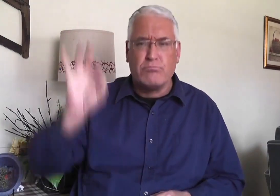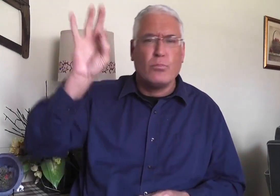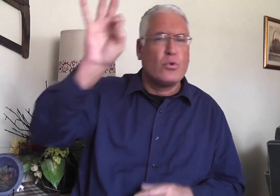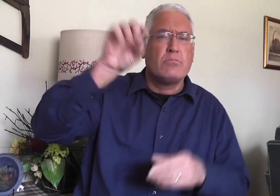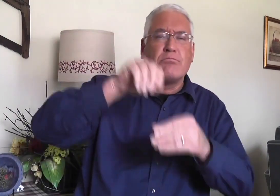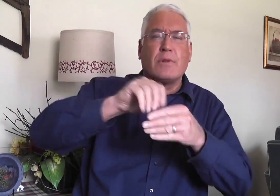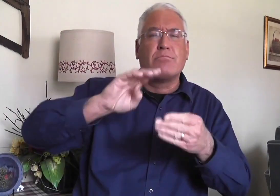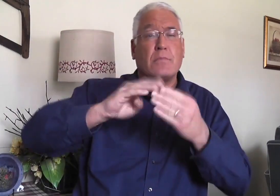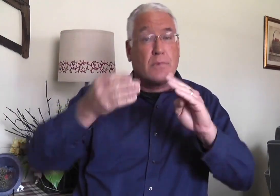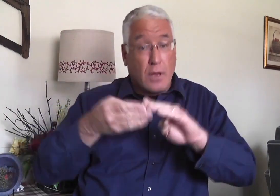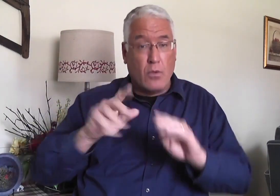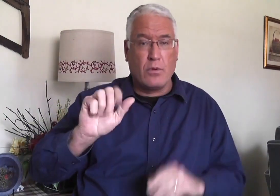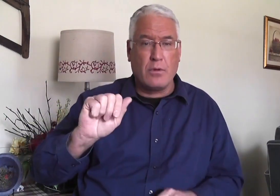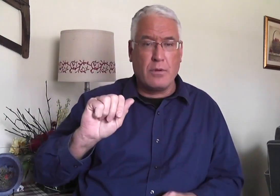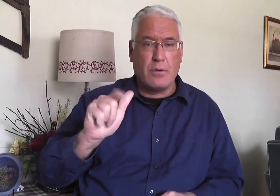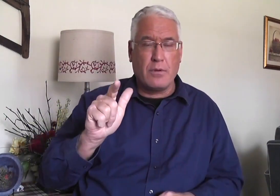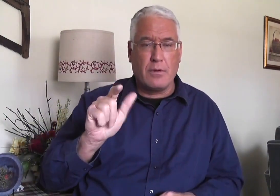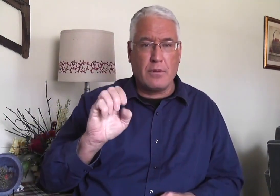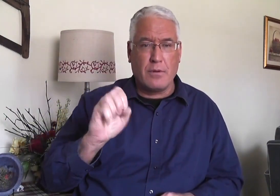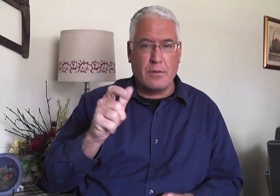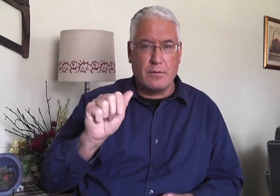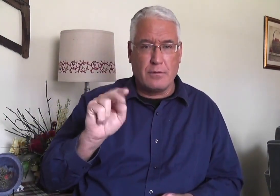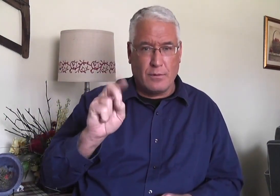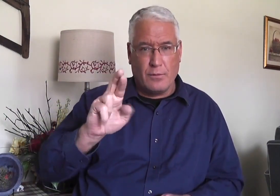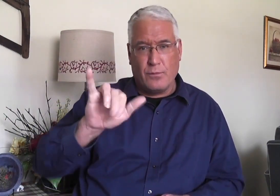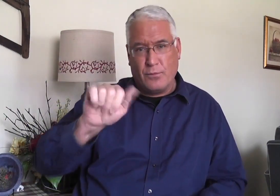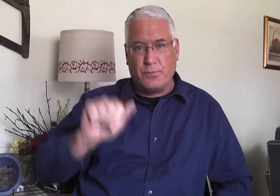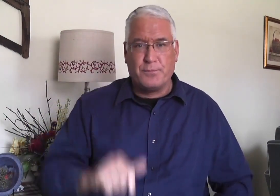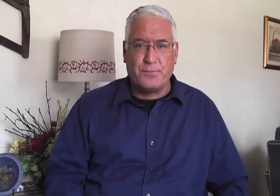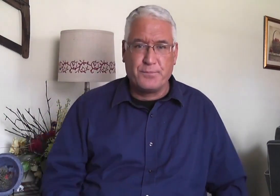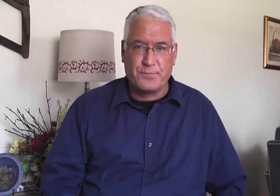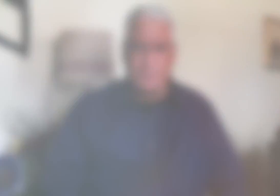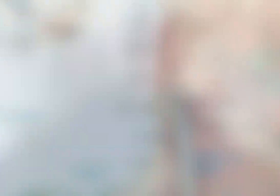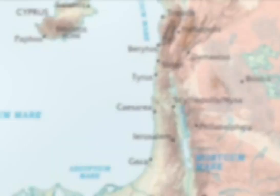He made his way to Egypt, and he preached in a town called Alexandria.